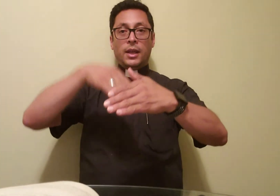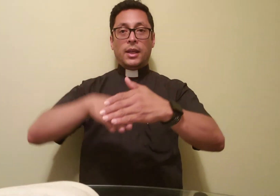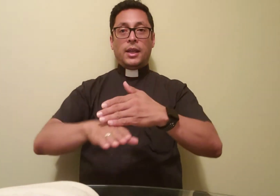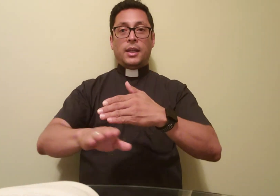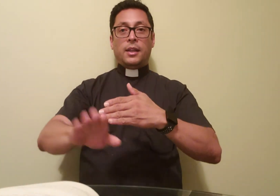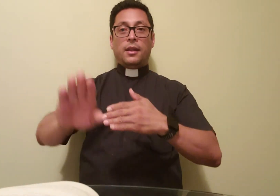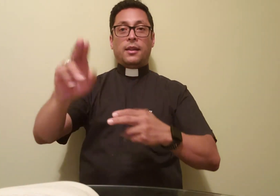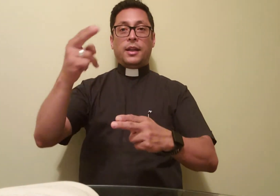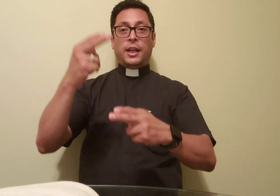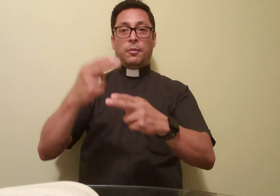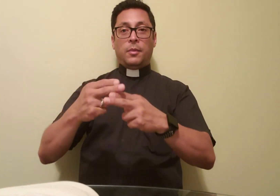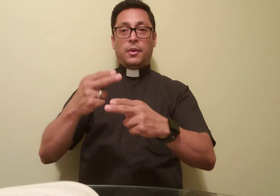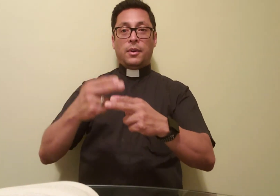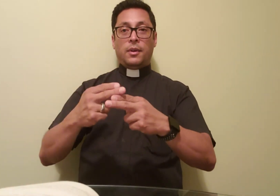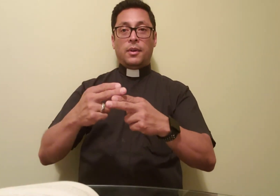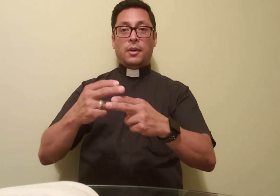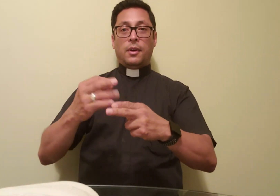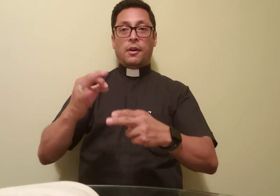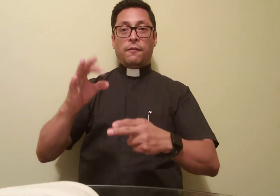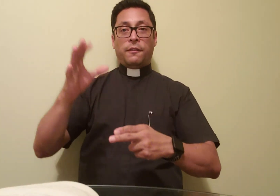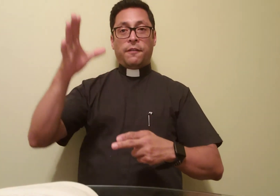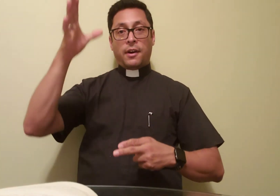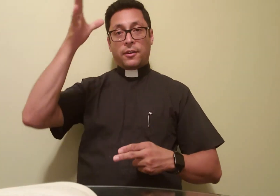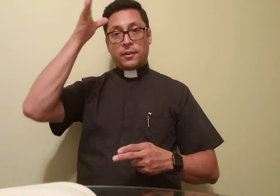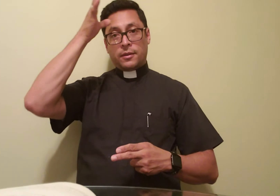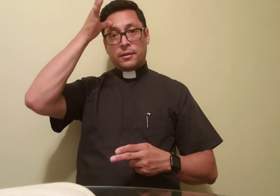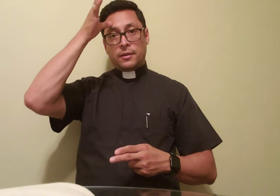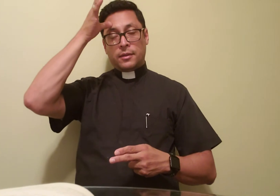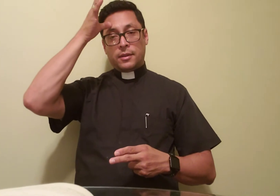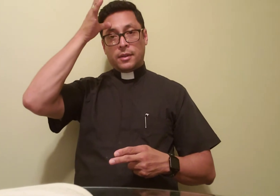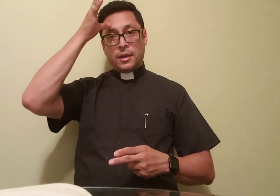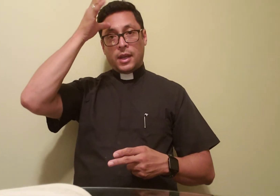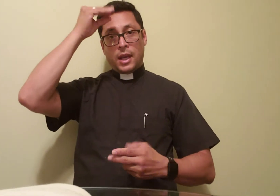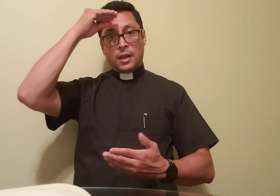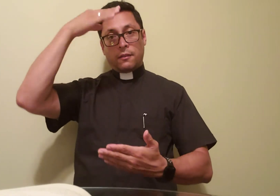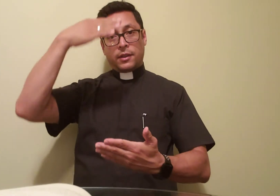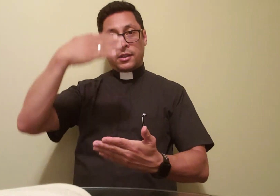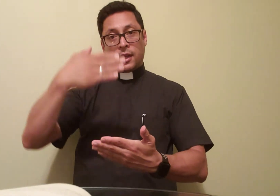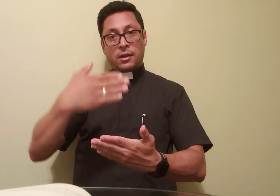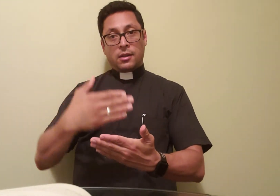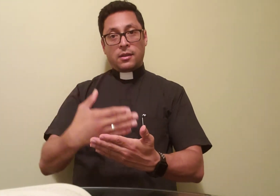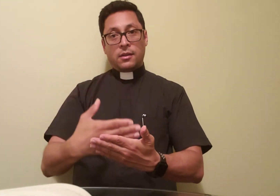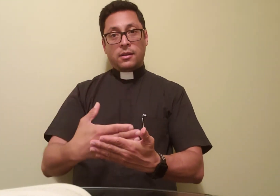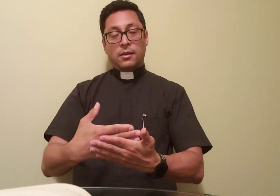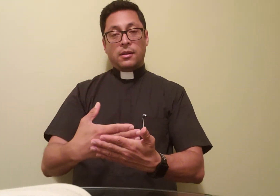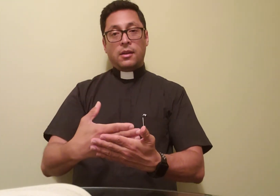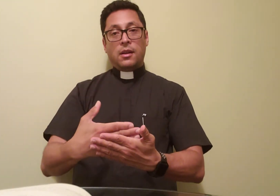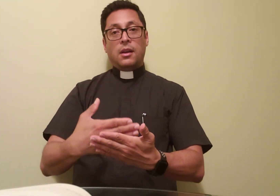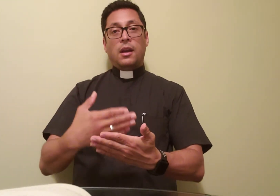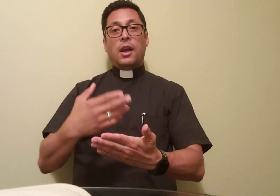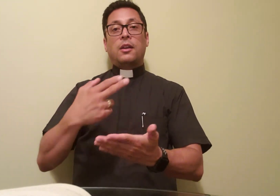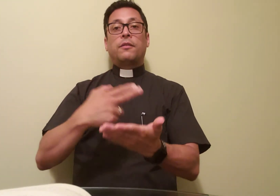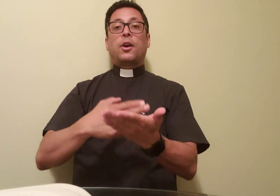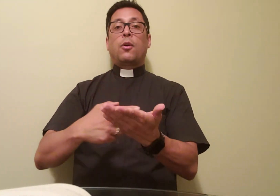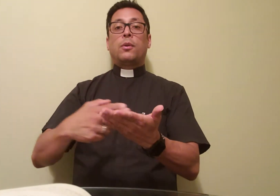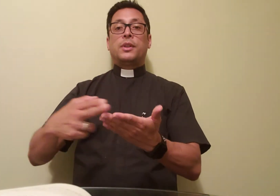In the name of the Father, and of the Son, and of the Holy